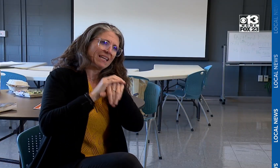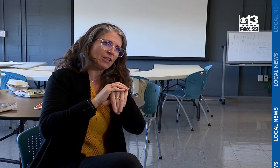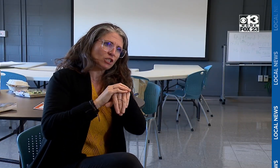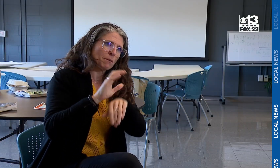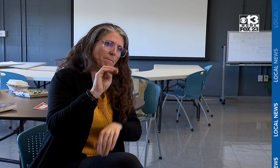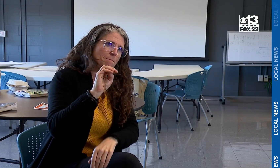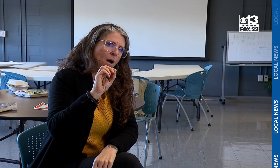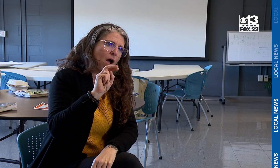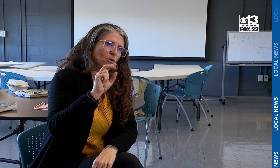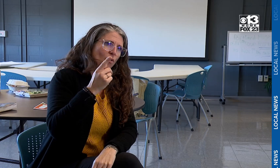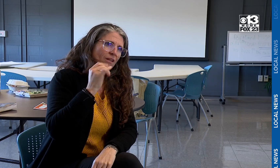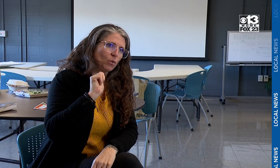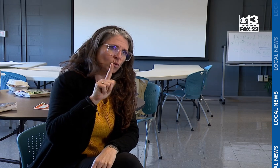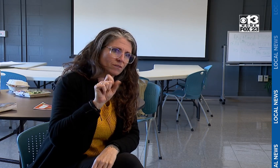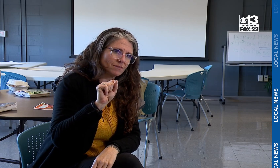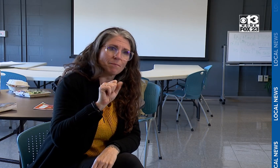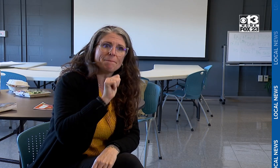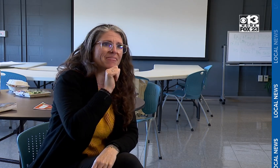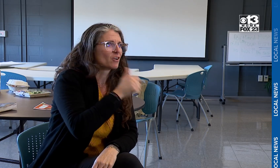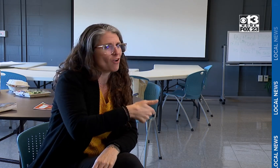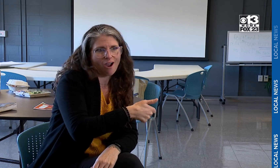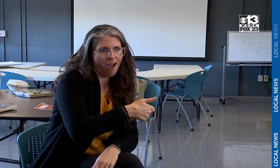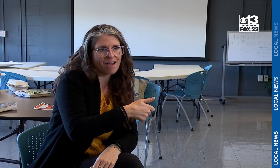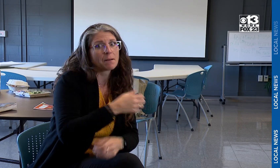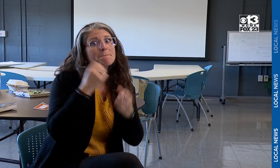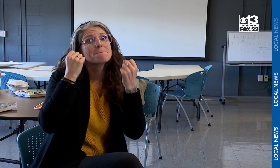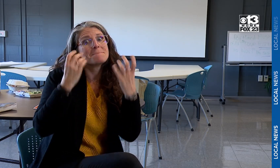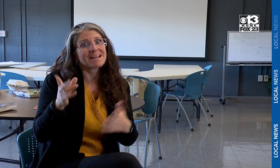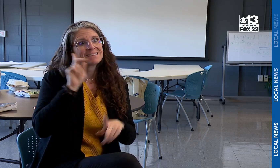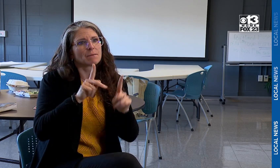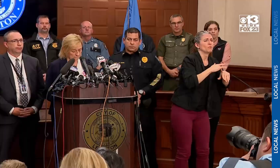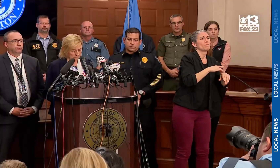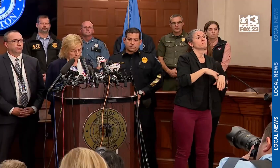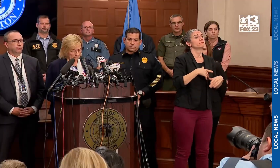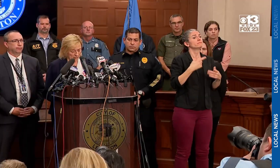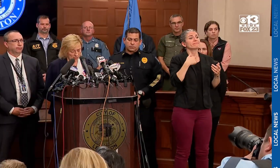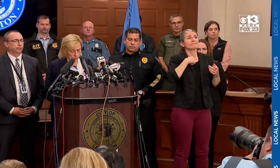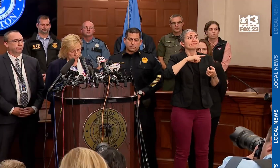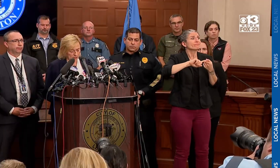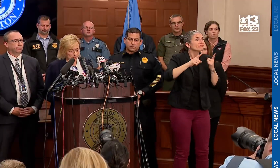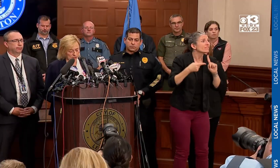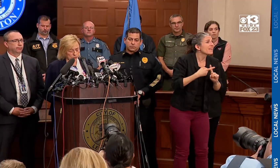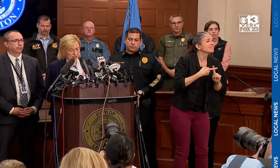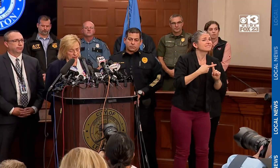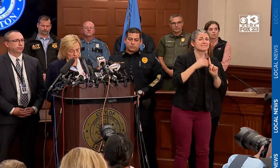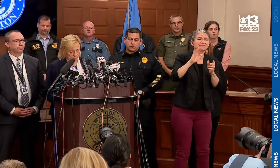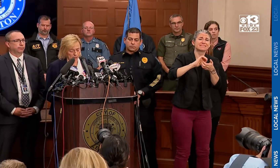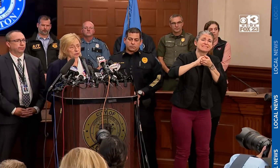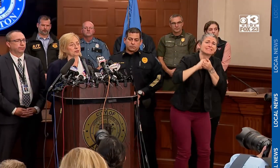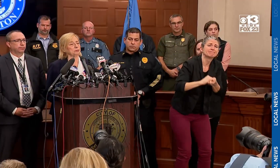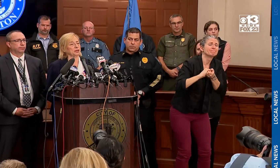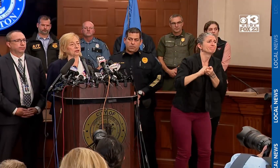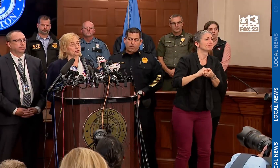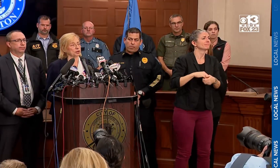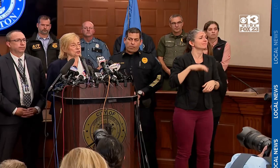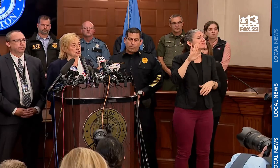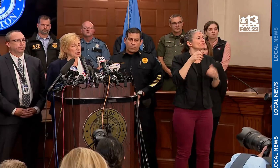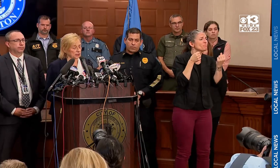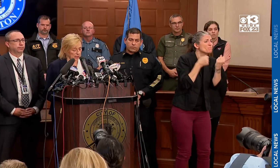deaf people are English monolinguals, but they're absolutely not. American Sign Language has a completely different sentence structure